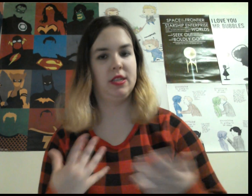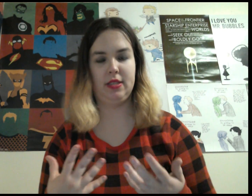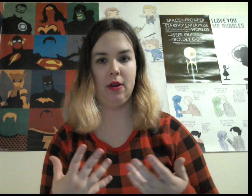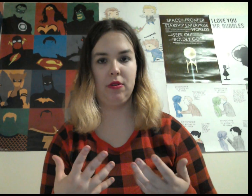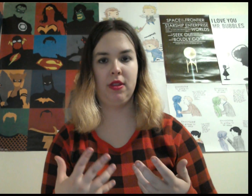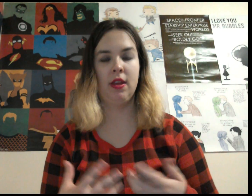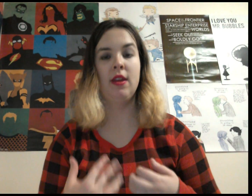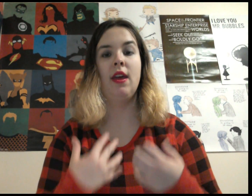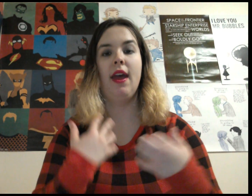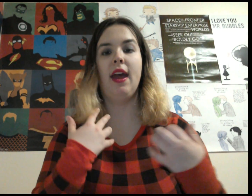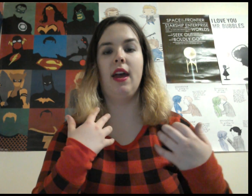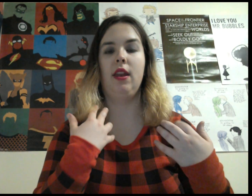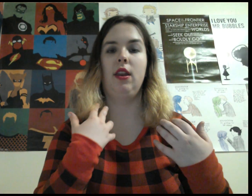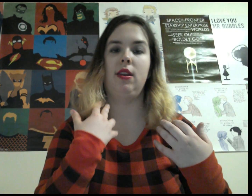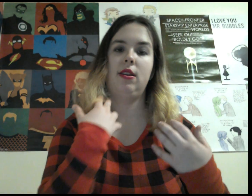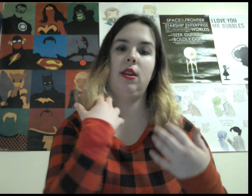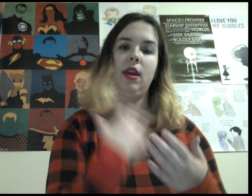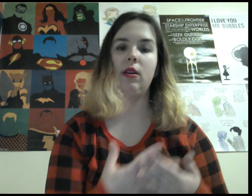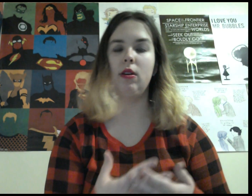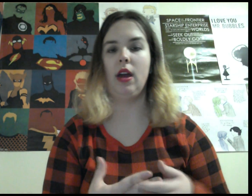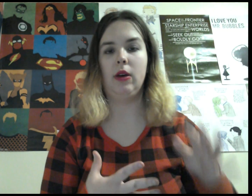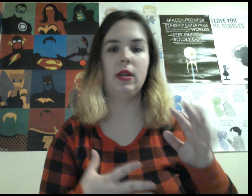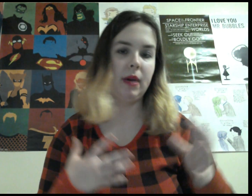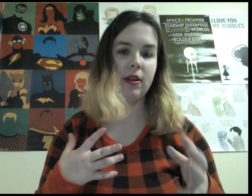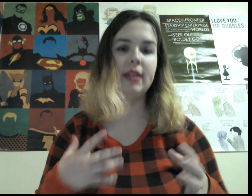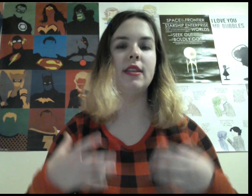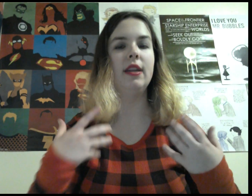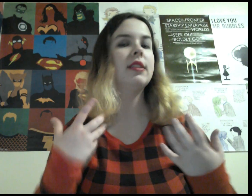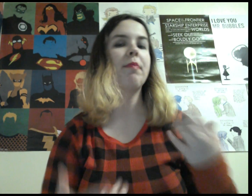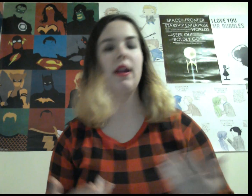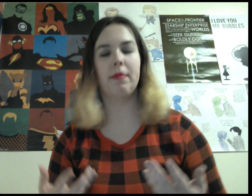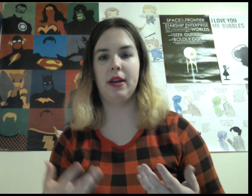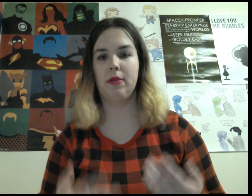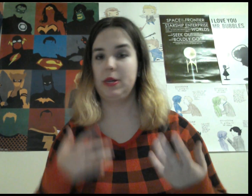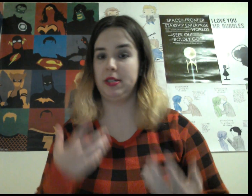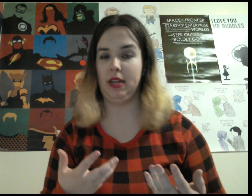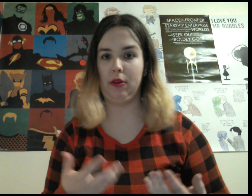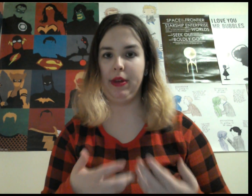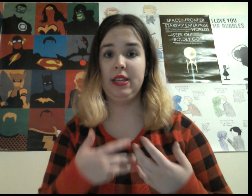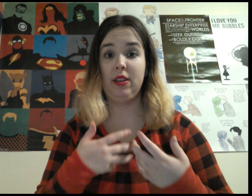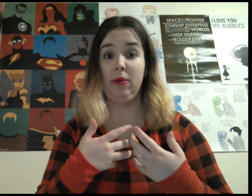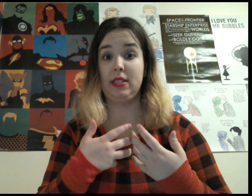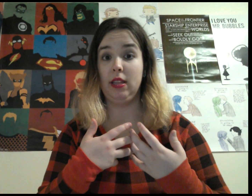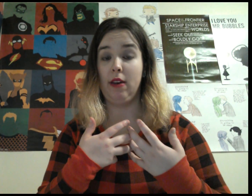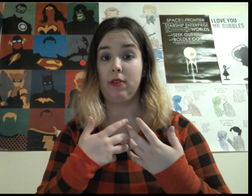of the South. And like how their mother is. And it's brought up that the Witch of the South has always loved